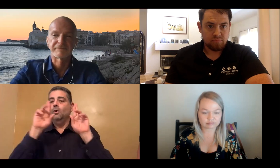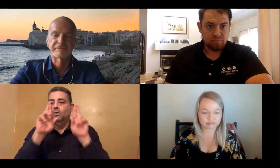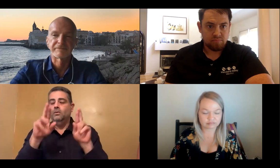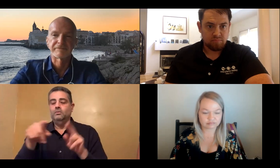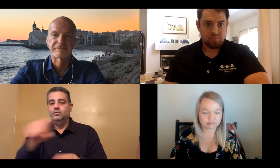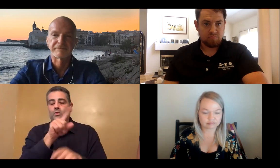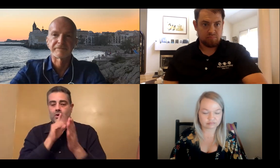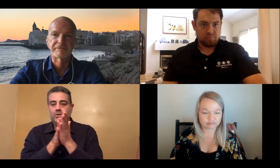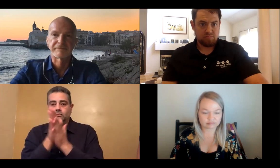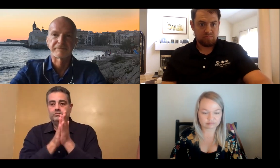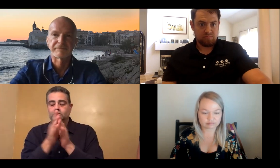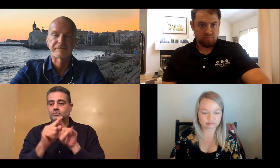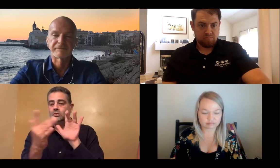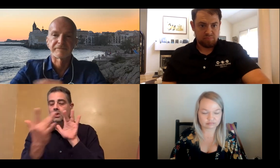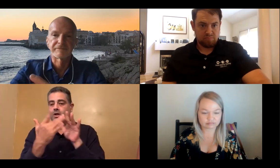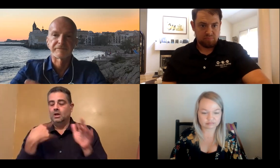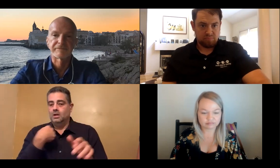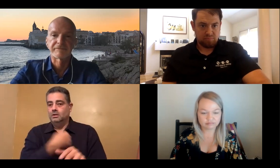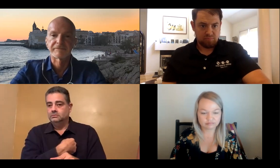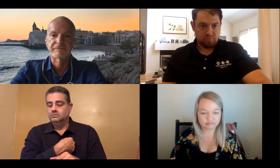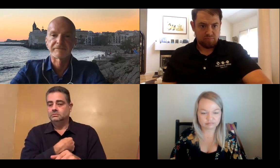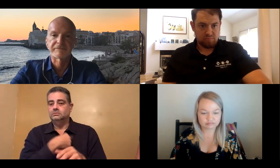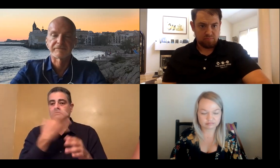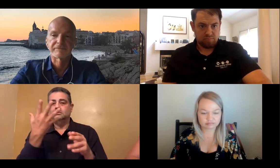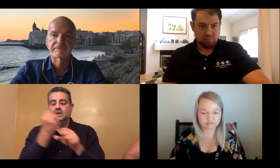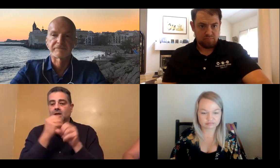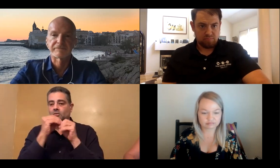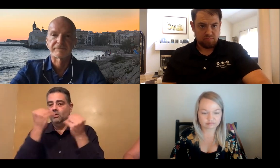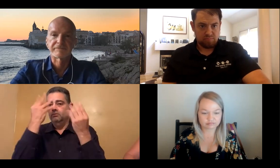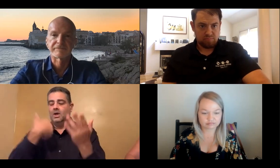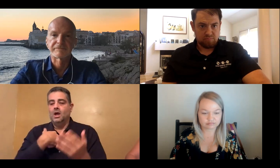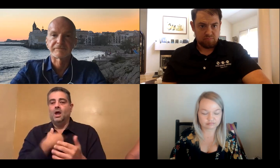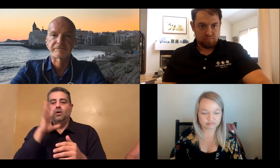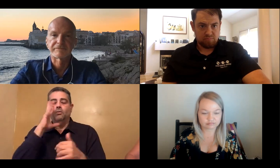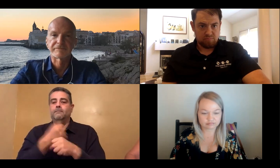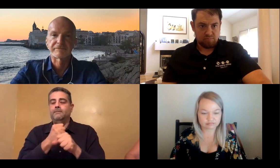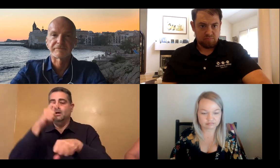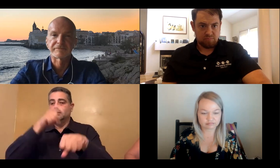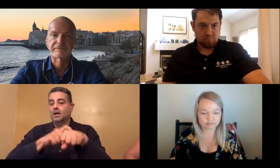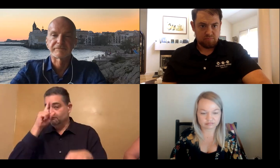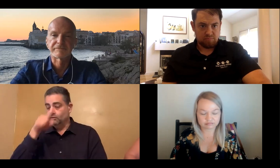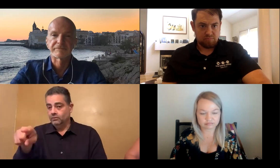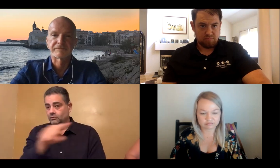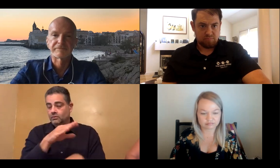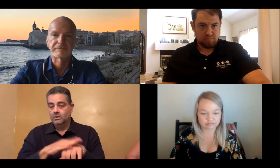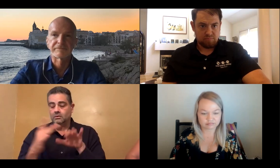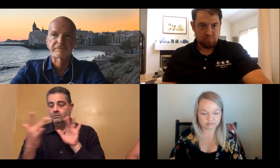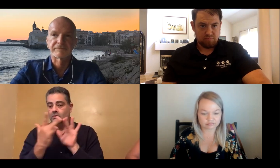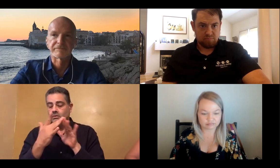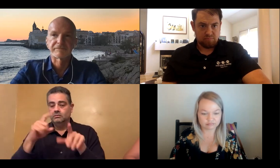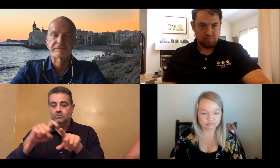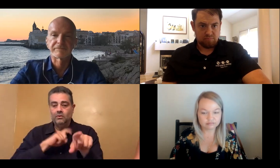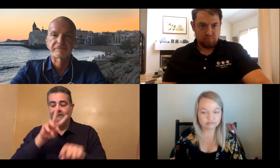I know that people have a lot of questions. What I hope is that that will motivate you to reach out to us so that we can provide you more information.